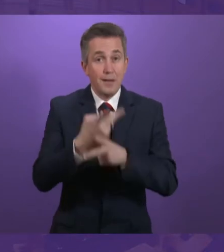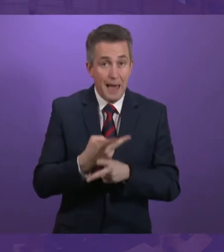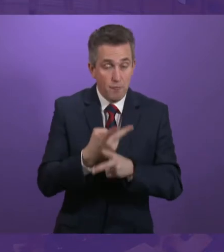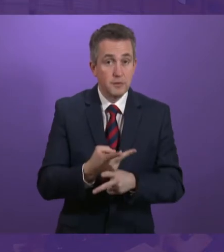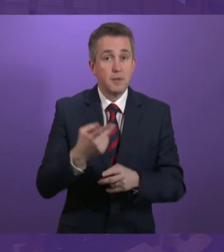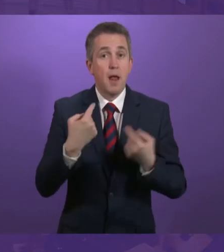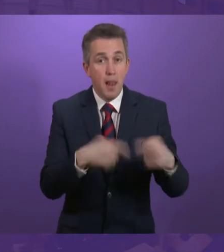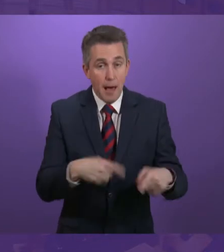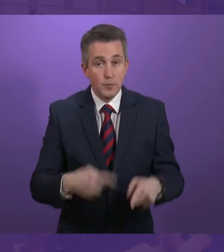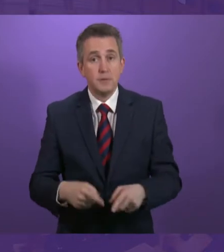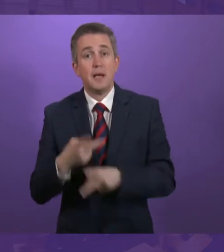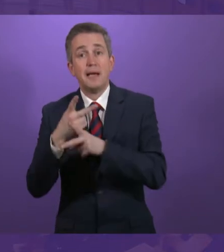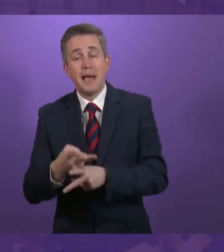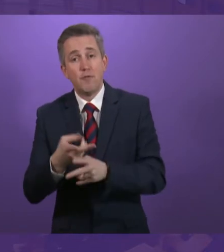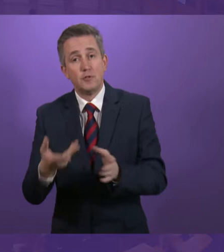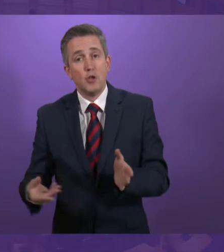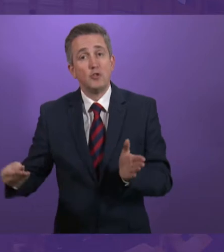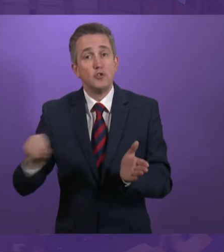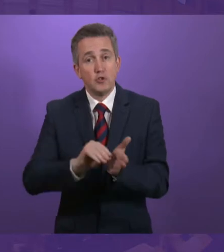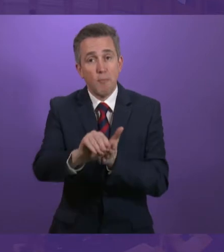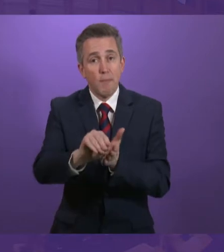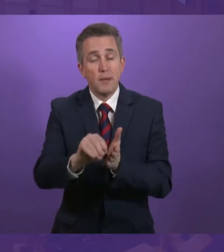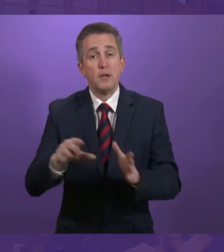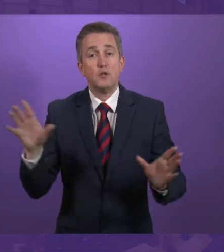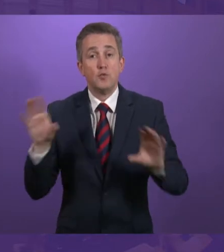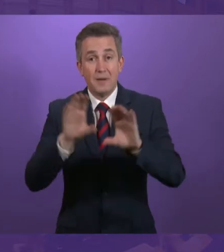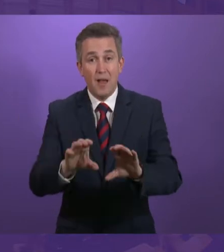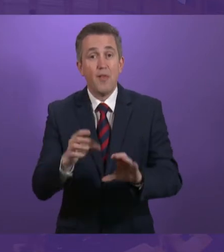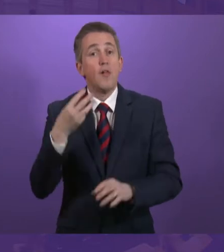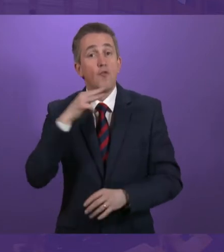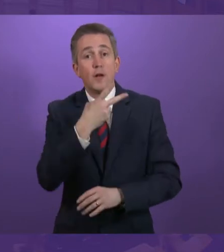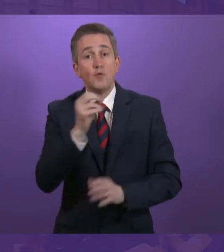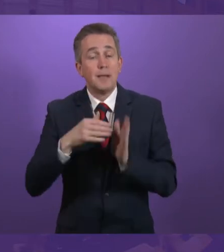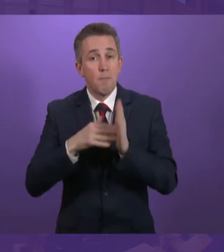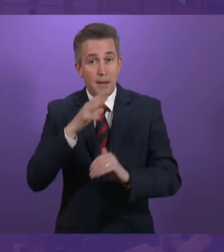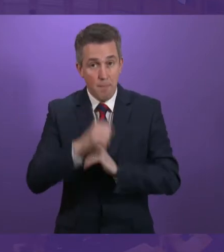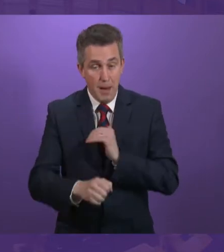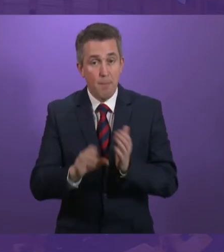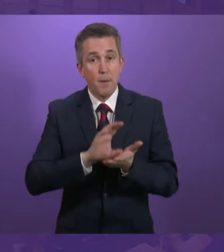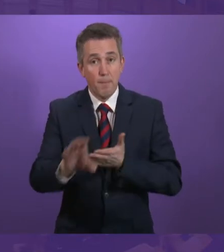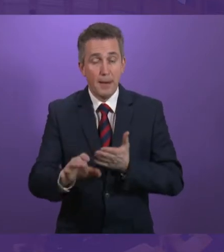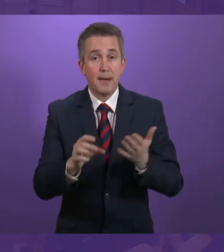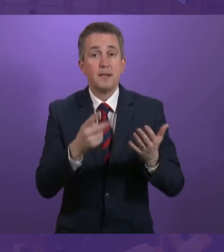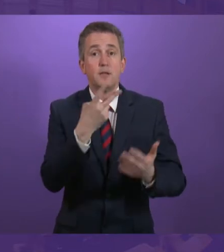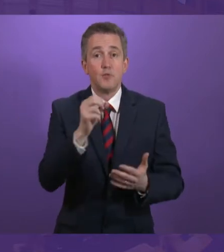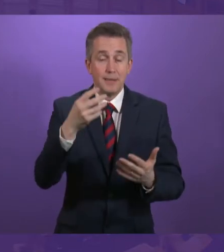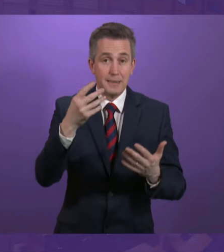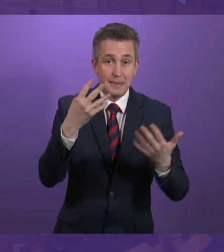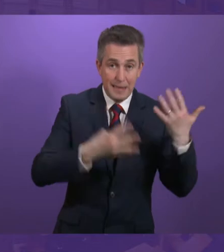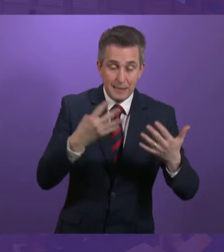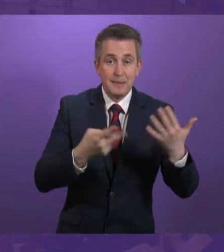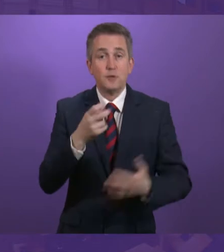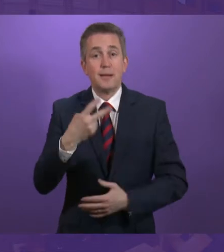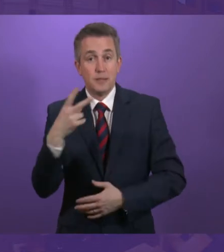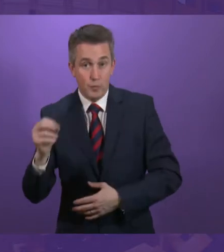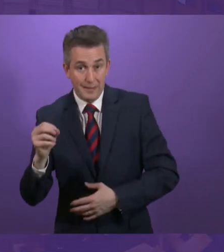Supplement, together are an investment of £320 million in 2019-20 alone. On the